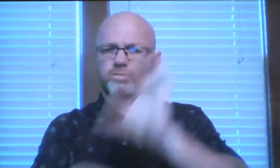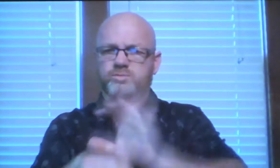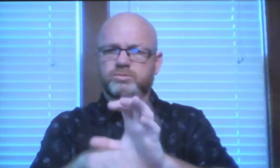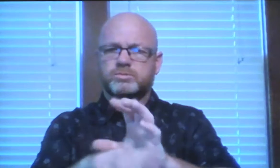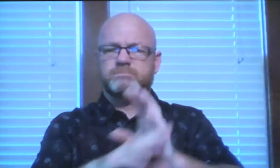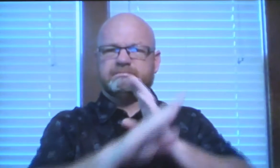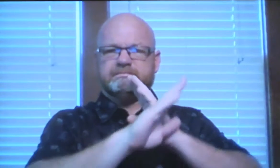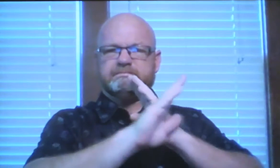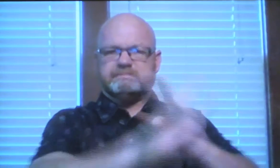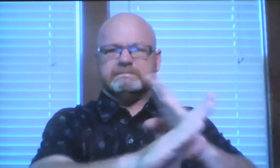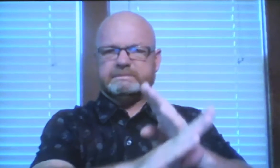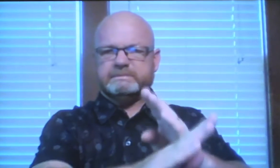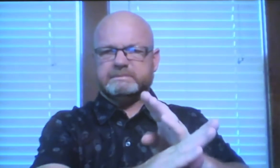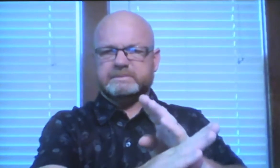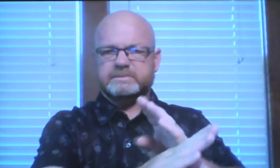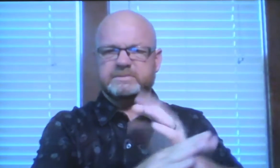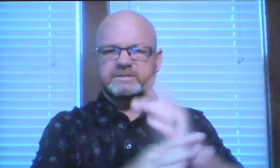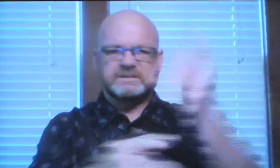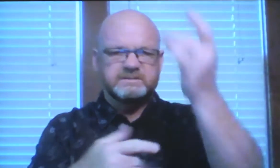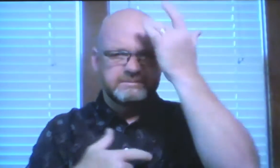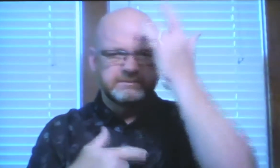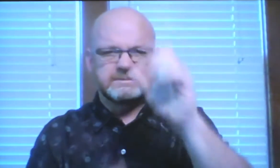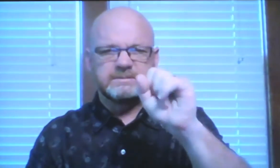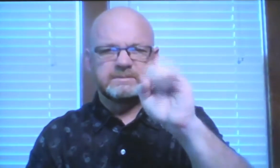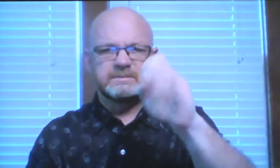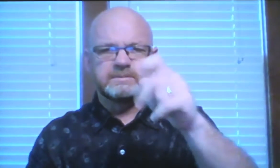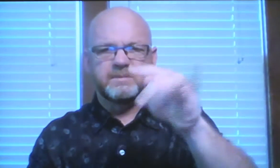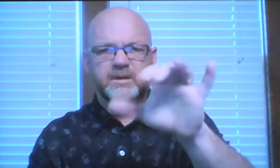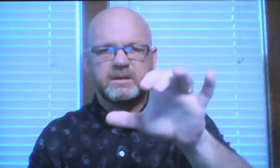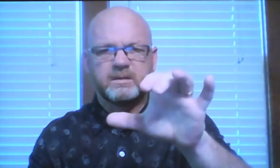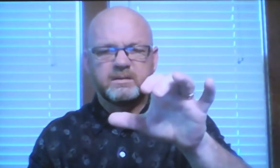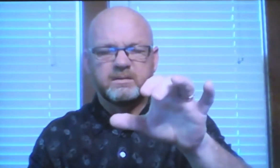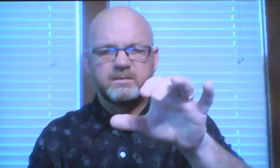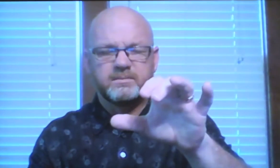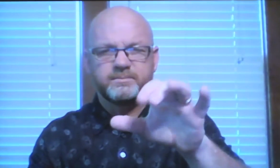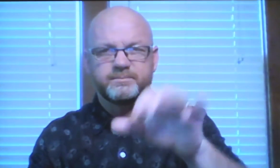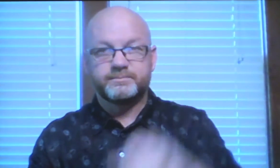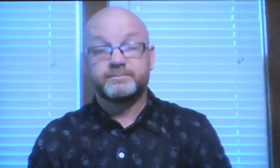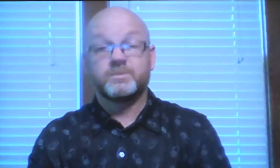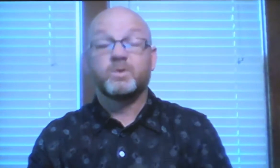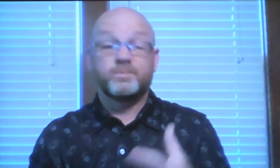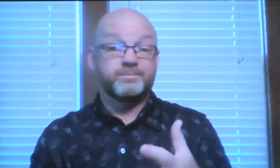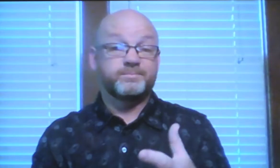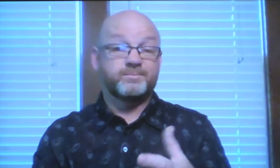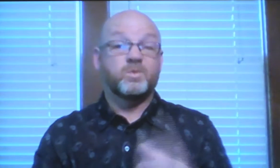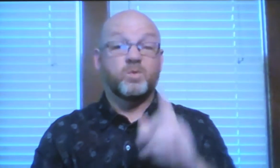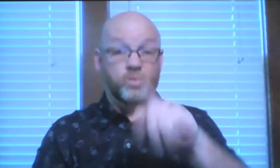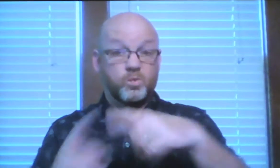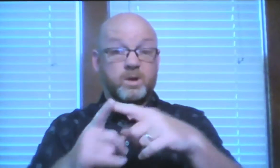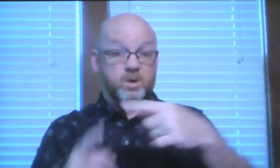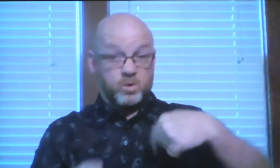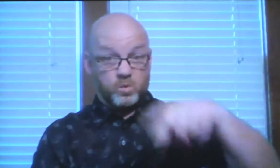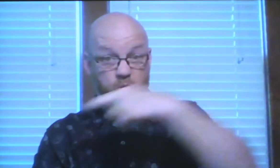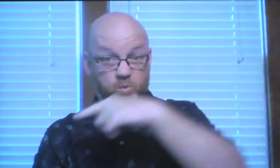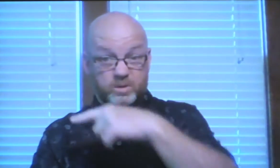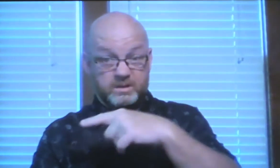How can our church prevent the condition of being septic?